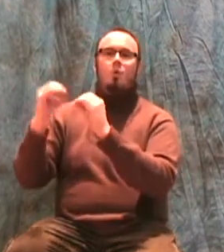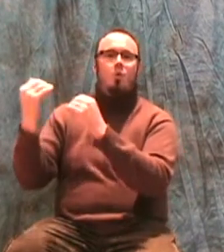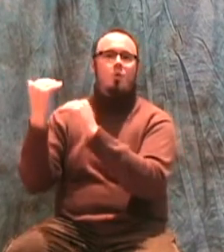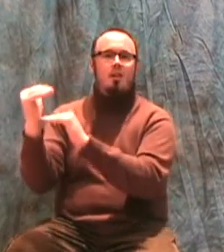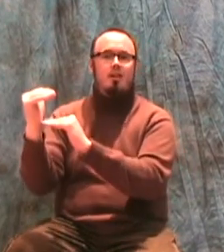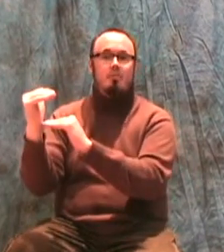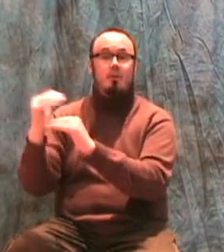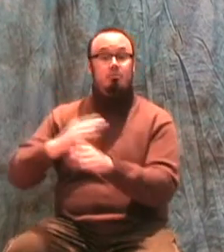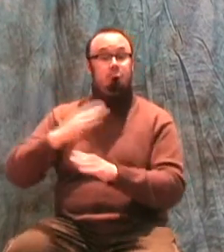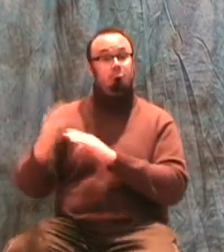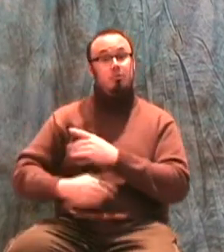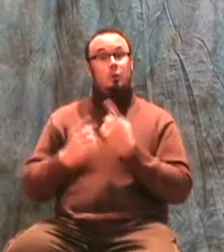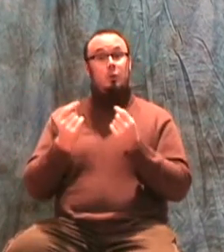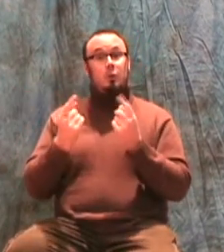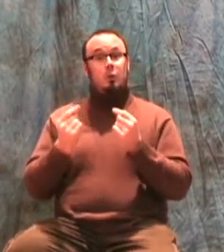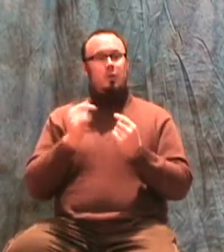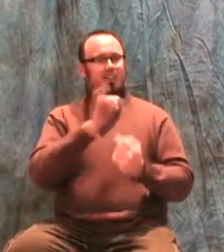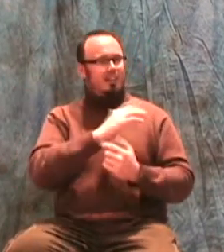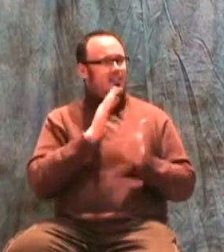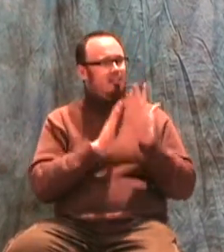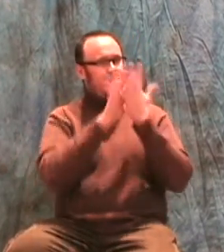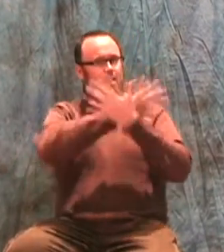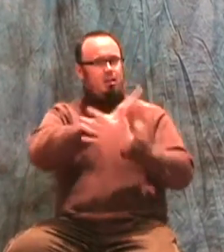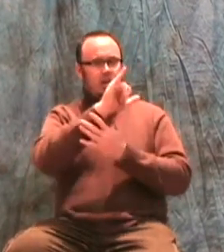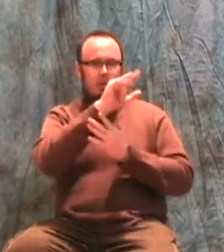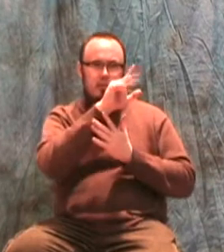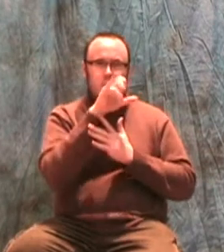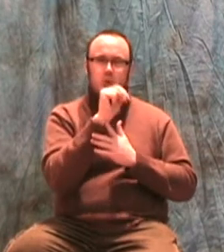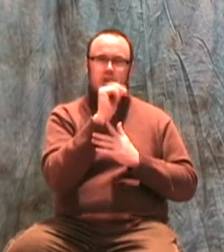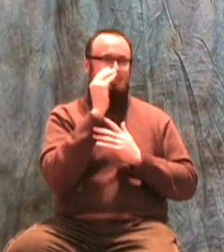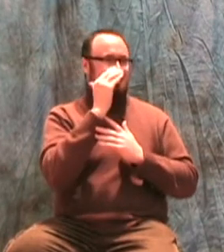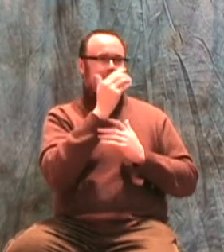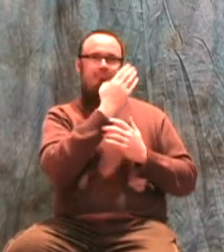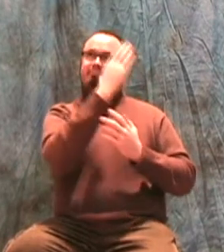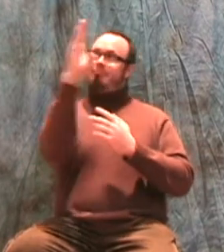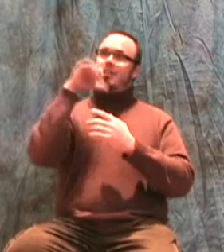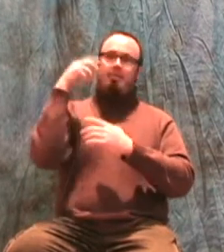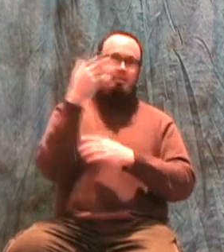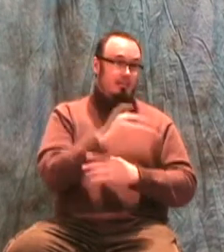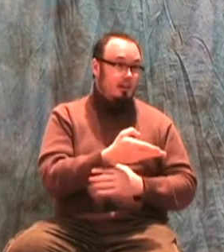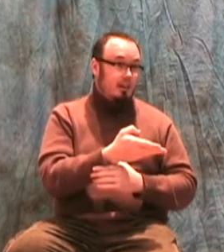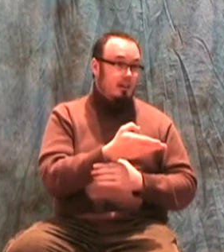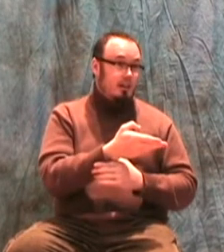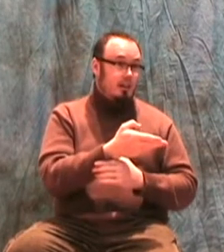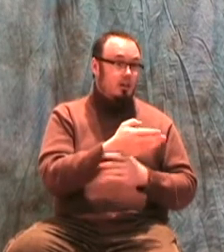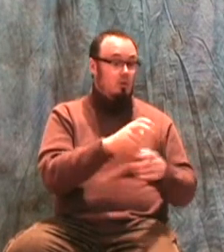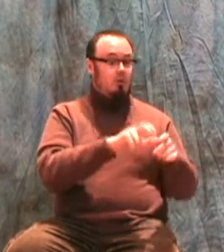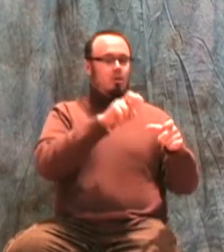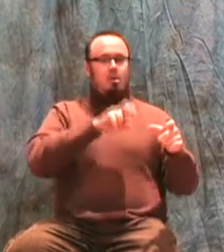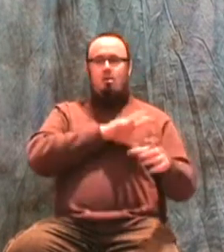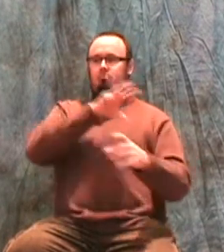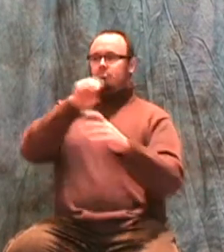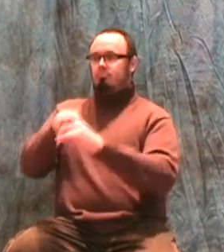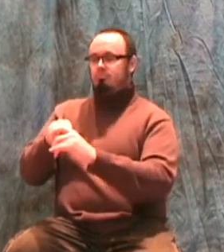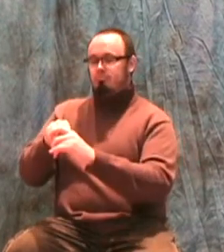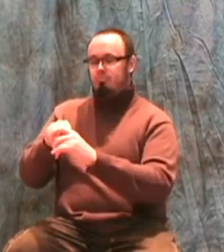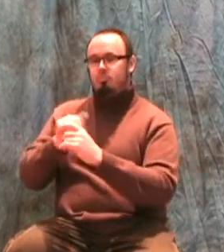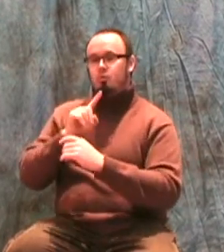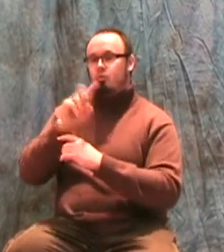end we must come out of the realm of illusion where God is not apparent and go into the realm of reality One act of goodness